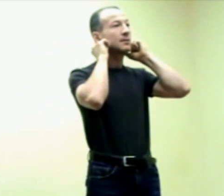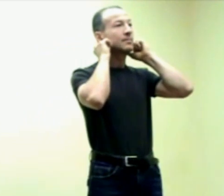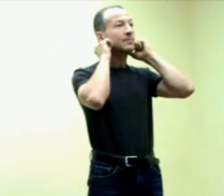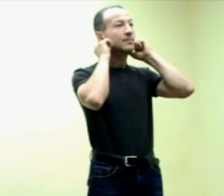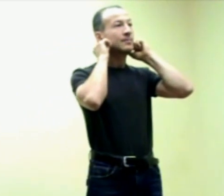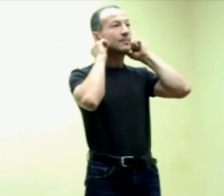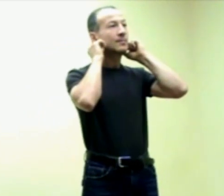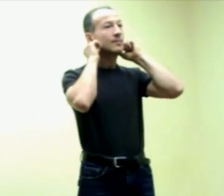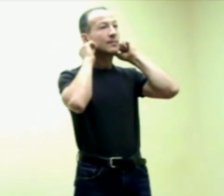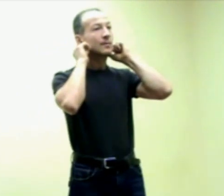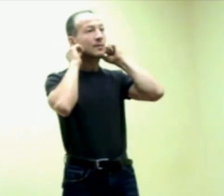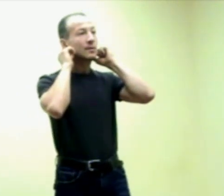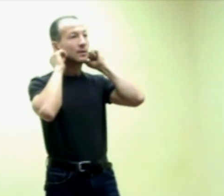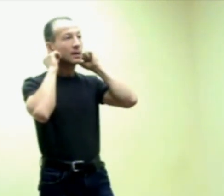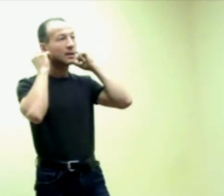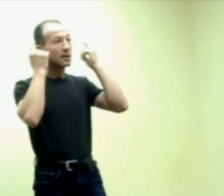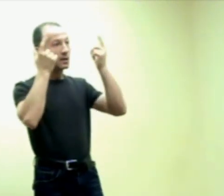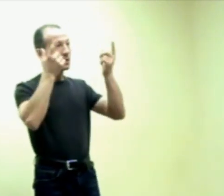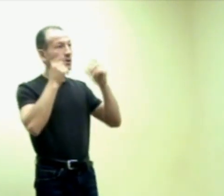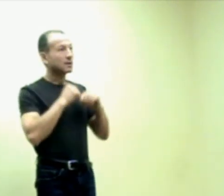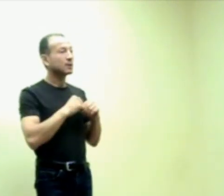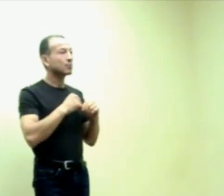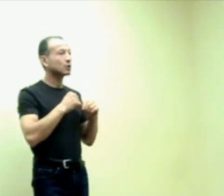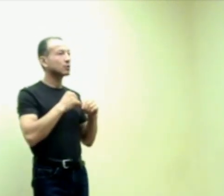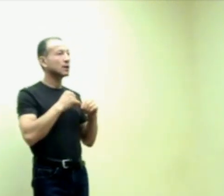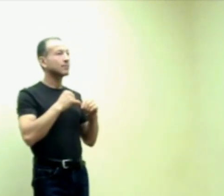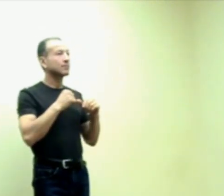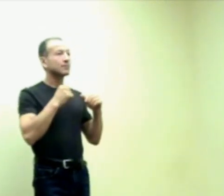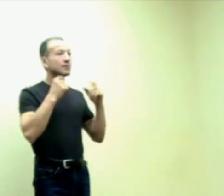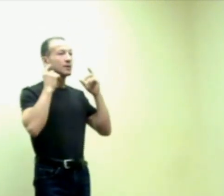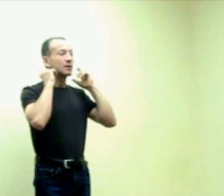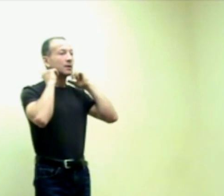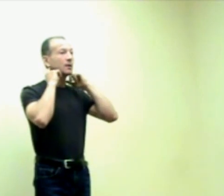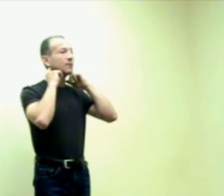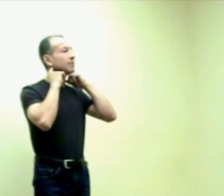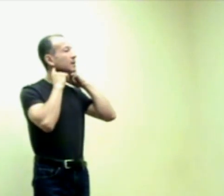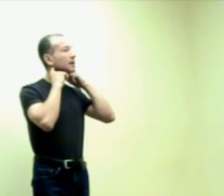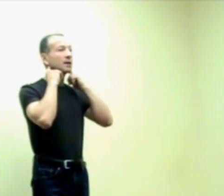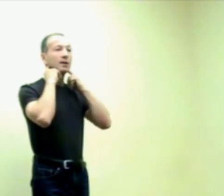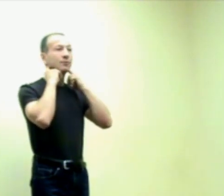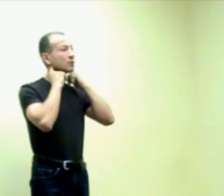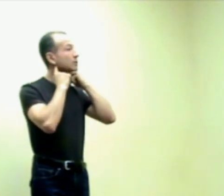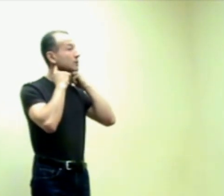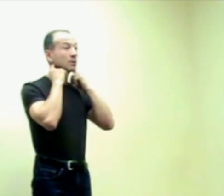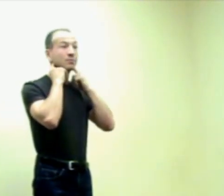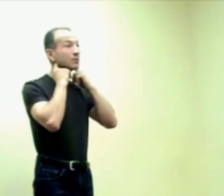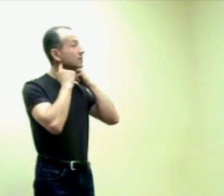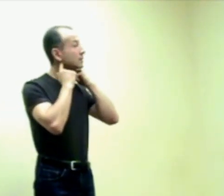okay? There is more to come. If my neck is not moving,